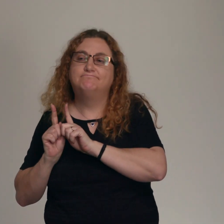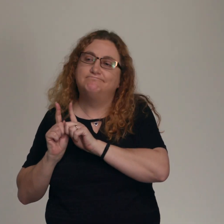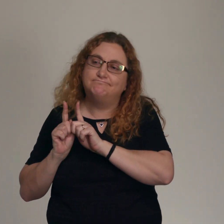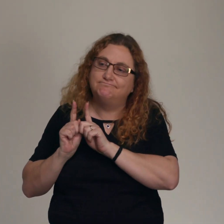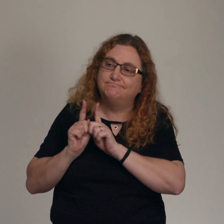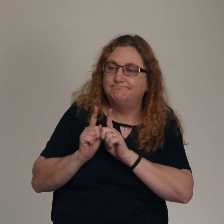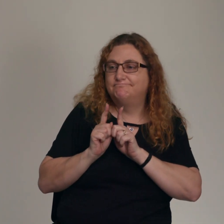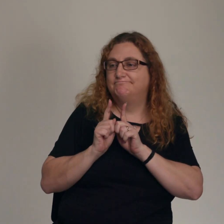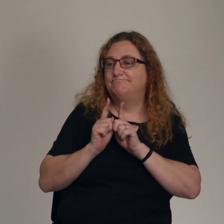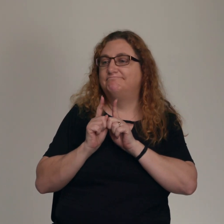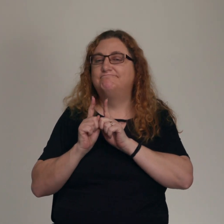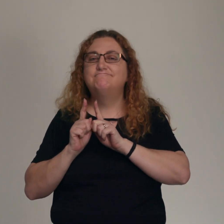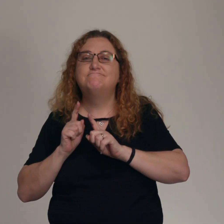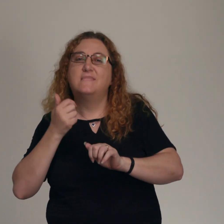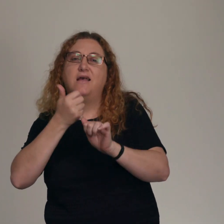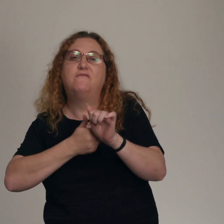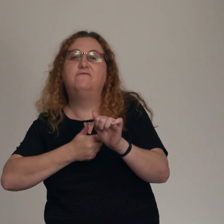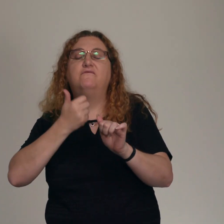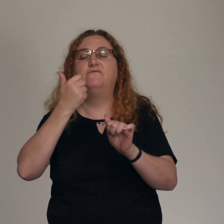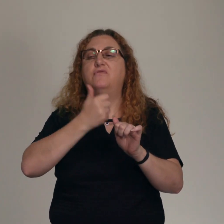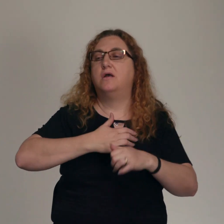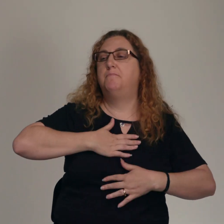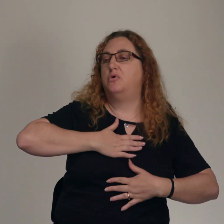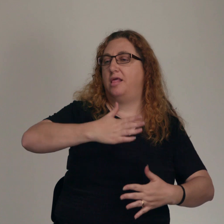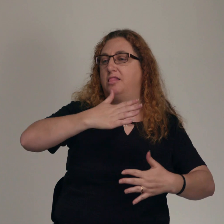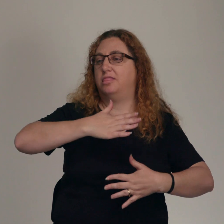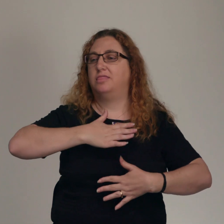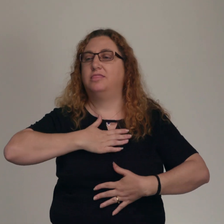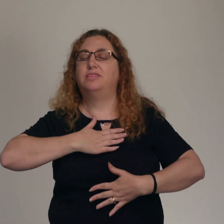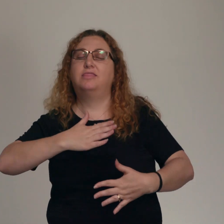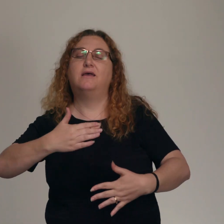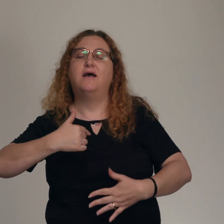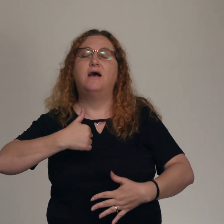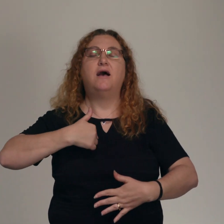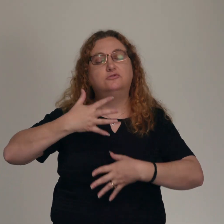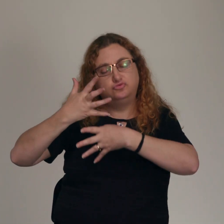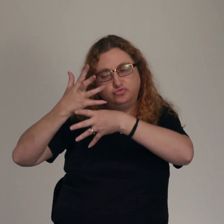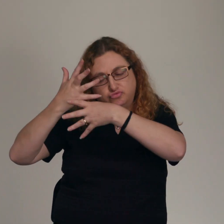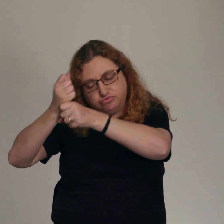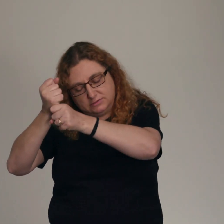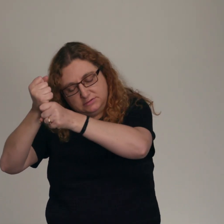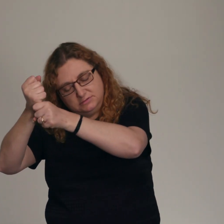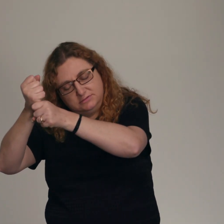With every breath I breathe I put my trust in